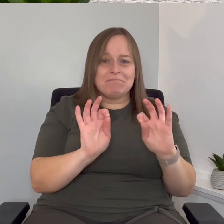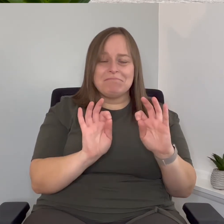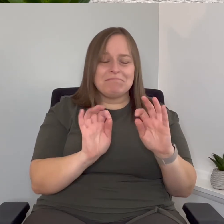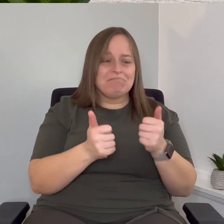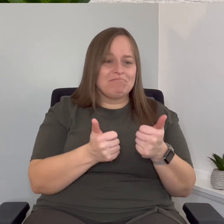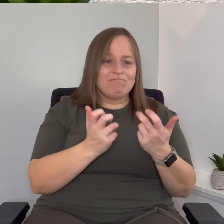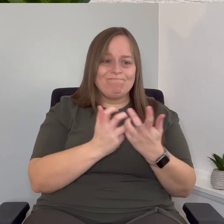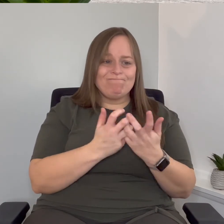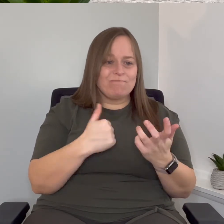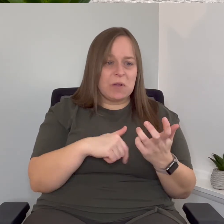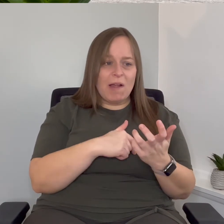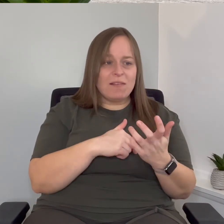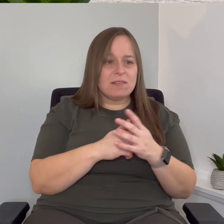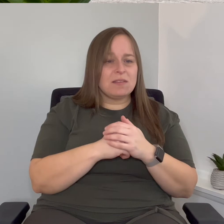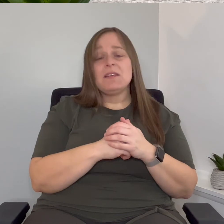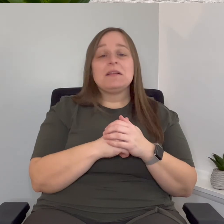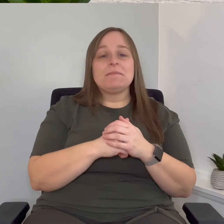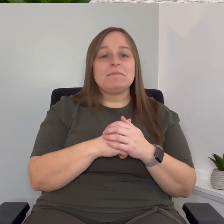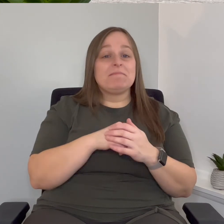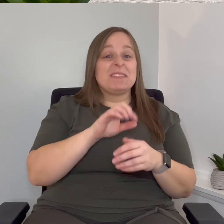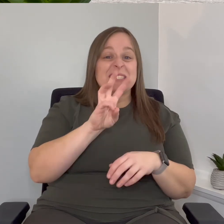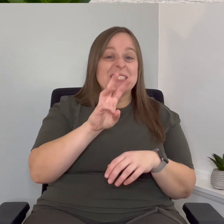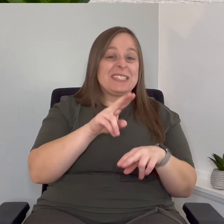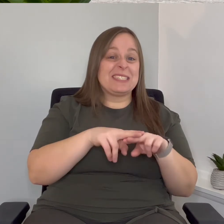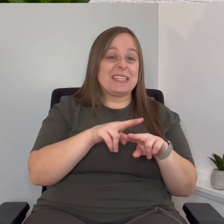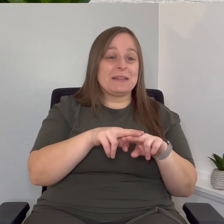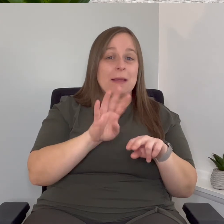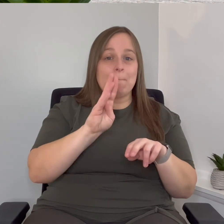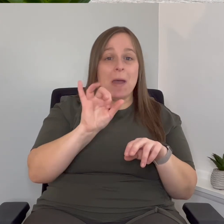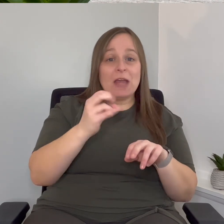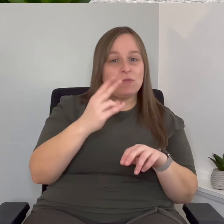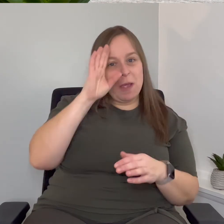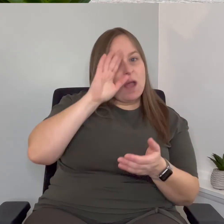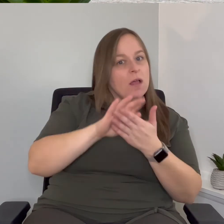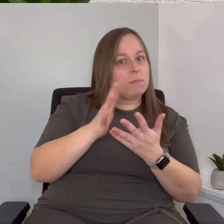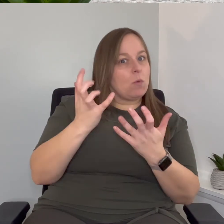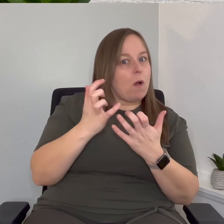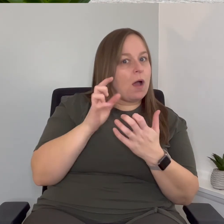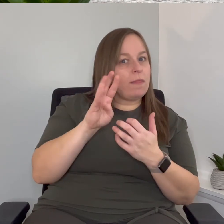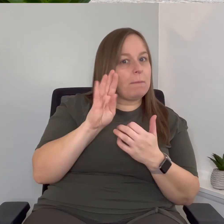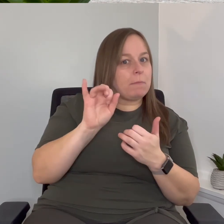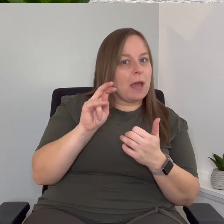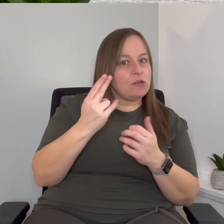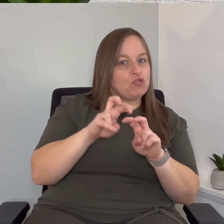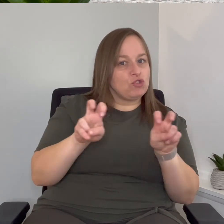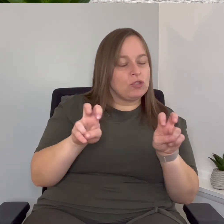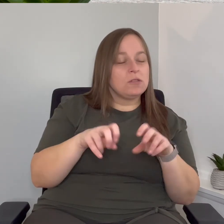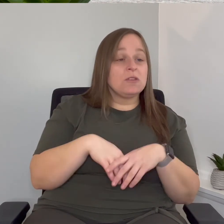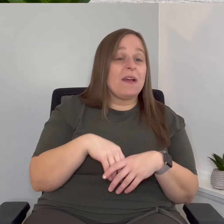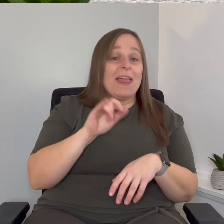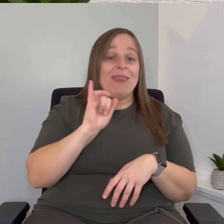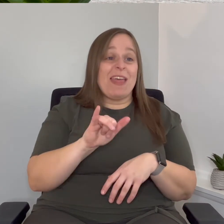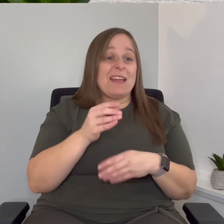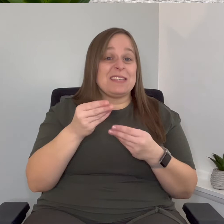seat six people has the bench that my husband wanted and yeah that's a spending we did last week